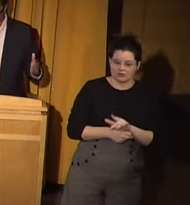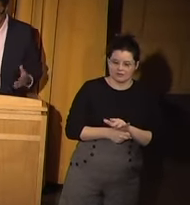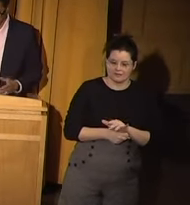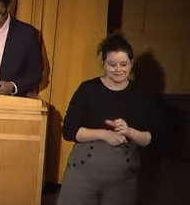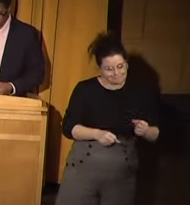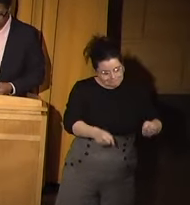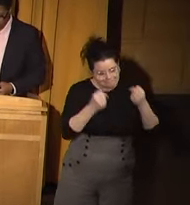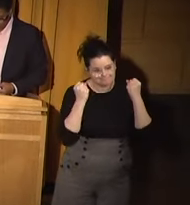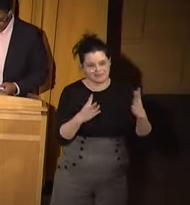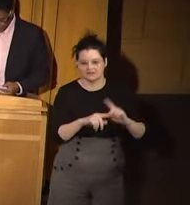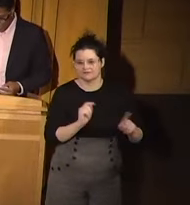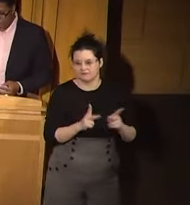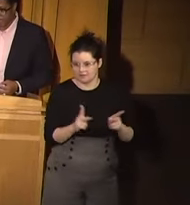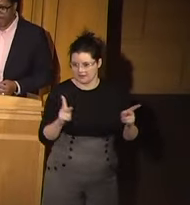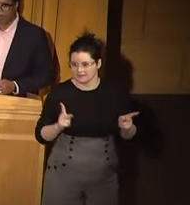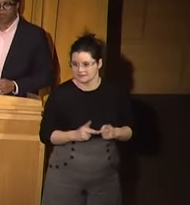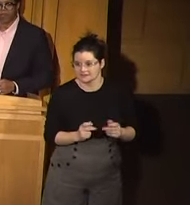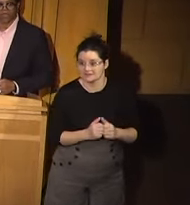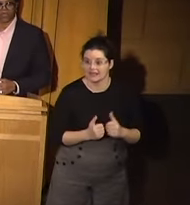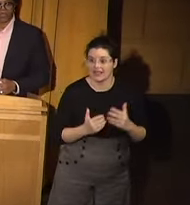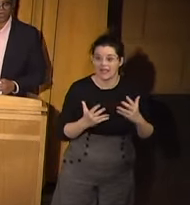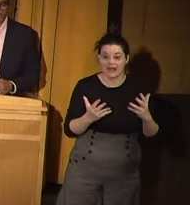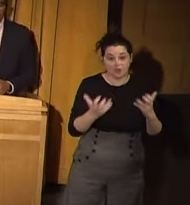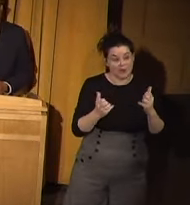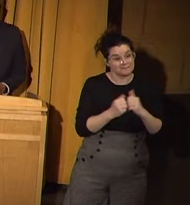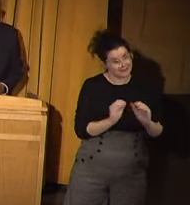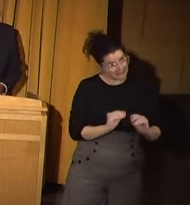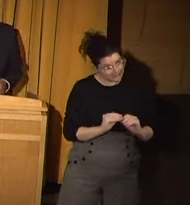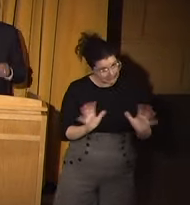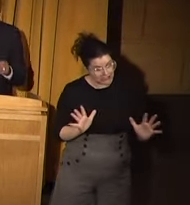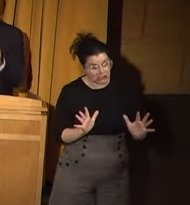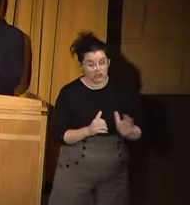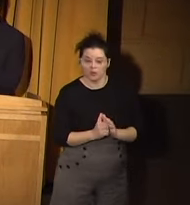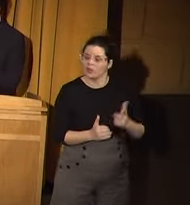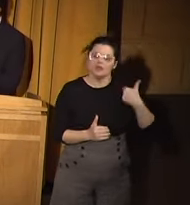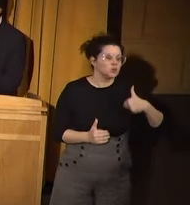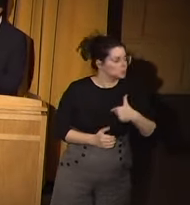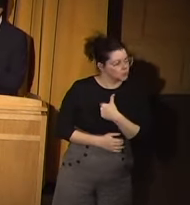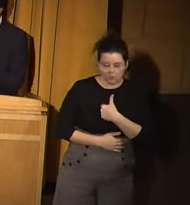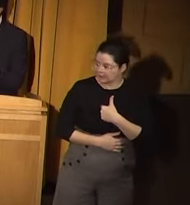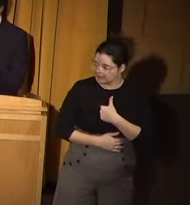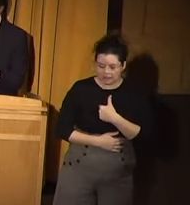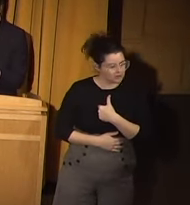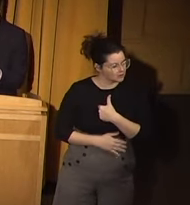in many, many different places and I want to make clear that we do not